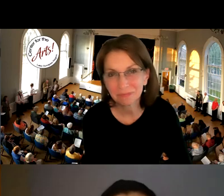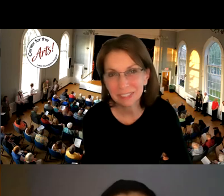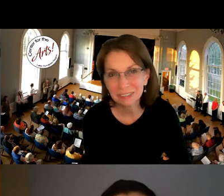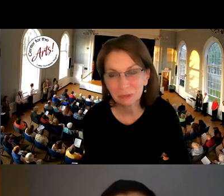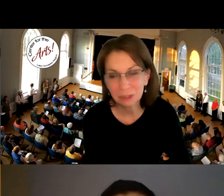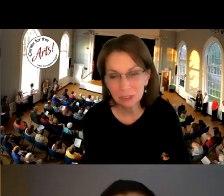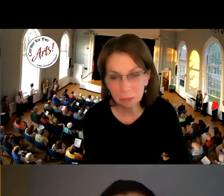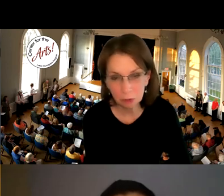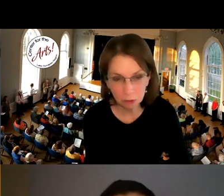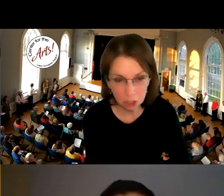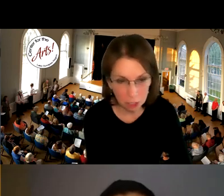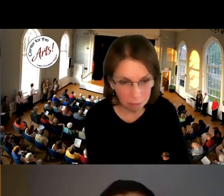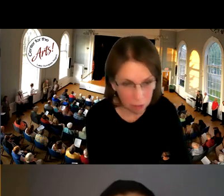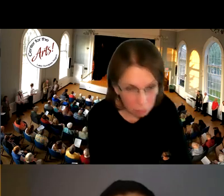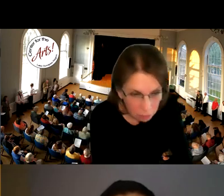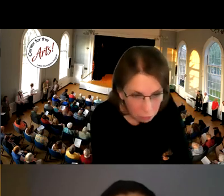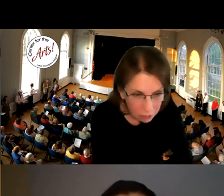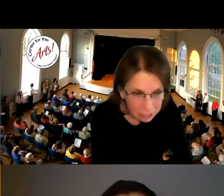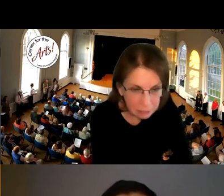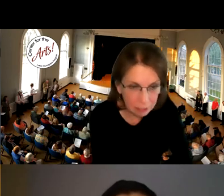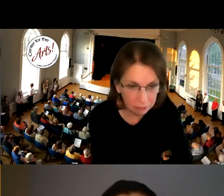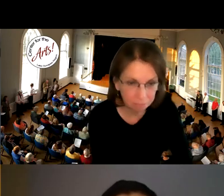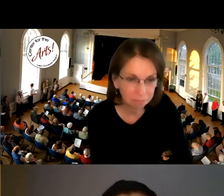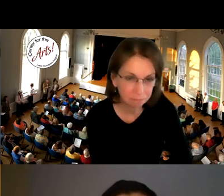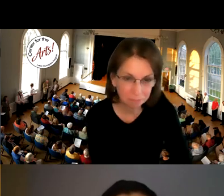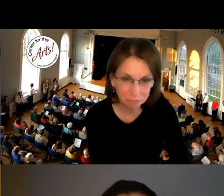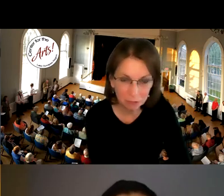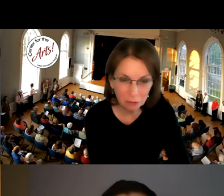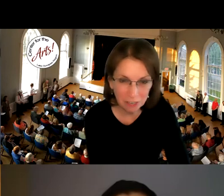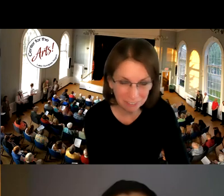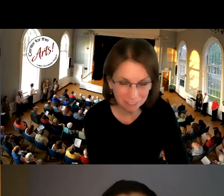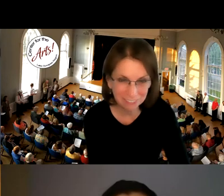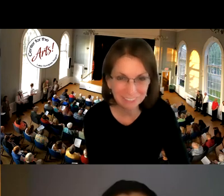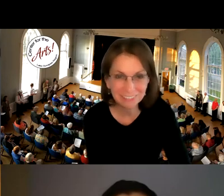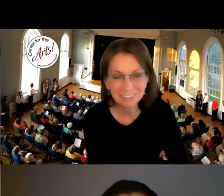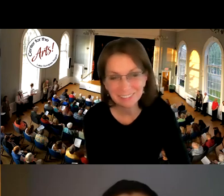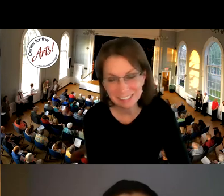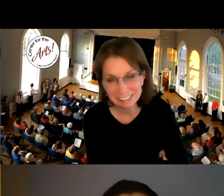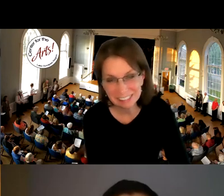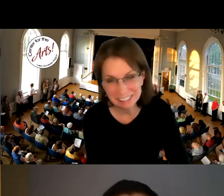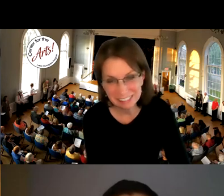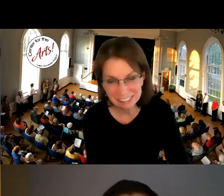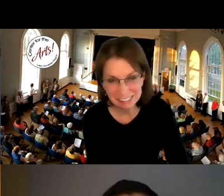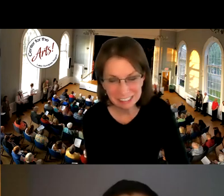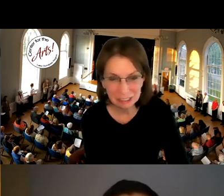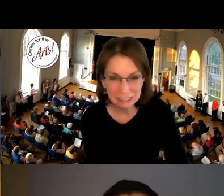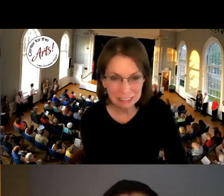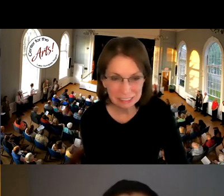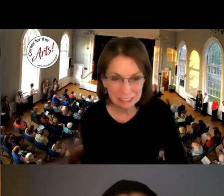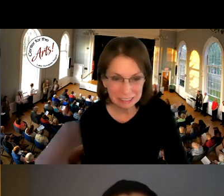Yeah. Well, you did a beautiful job. Maria Isabel, what have you got? Hi, I'm Maria Isabel. Um, I'm a